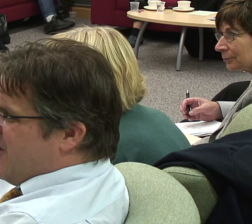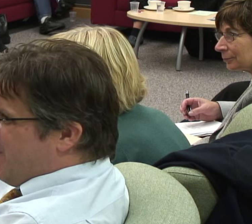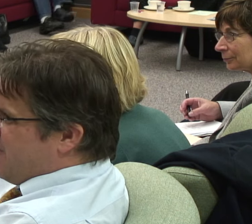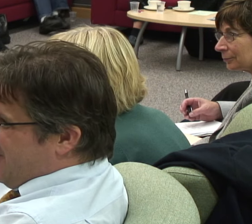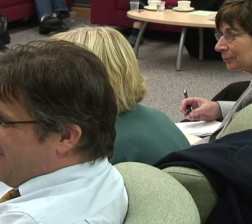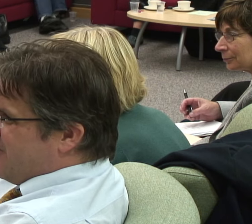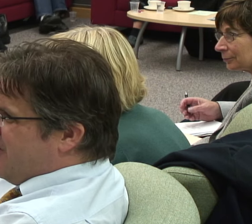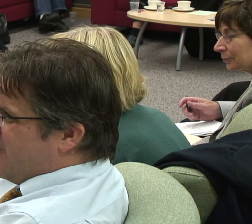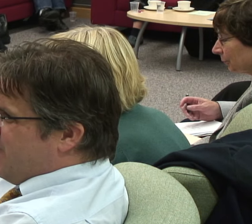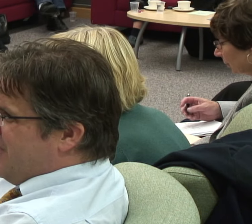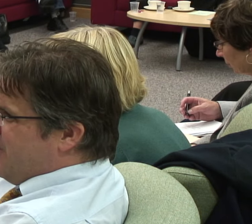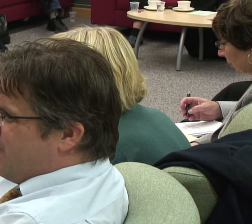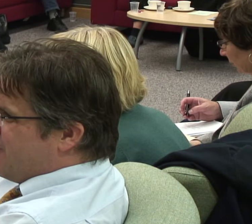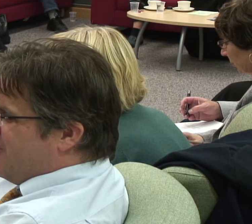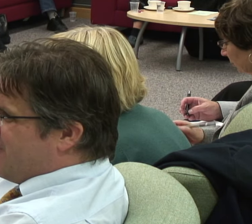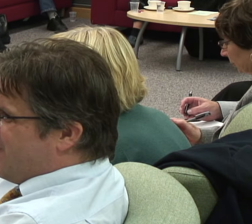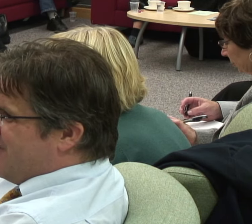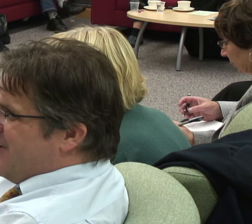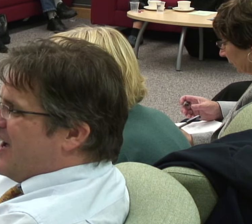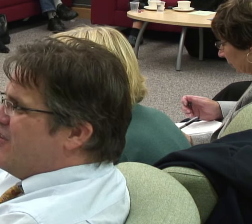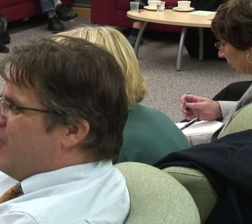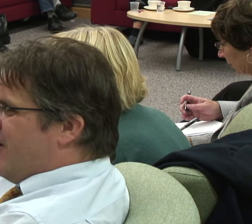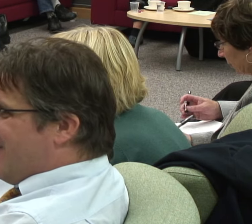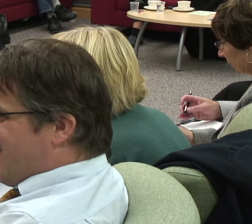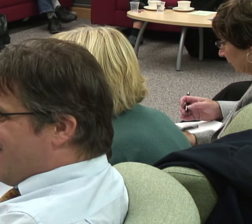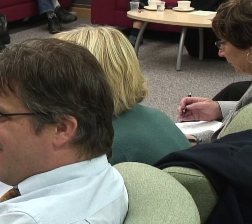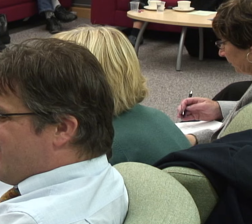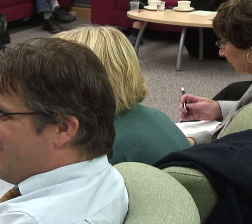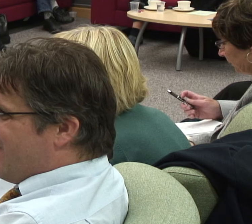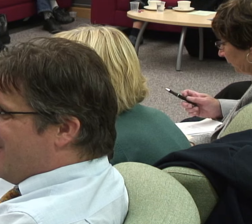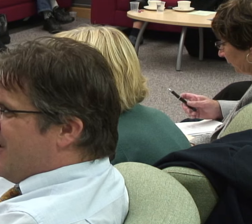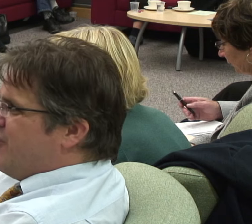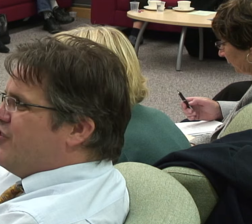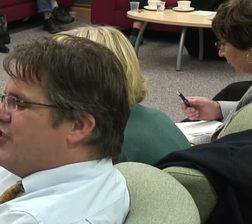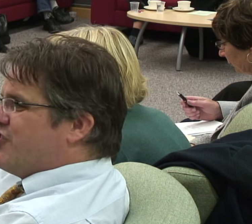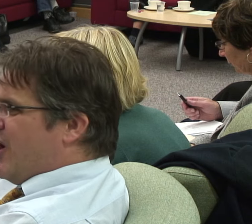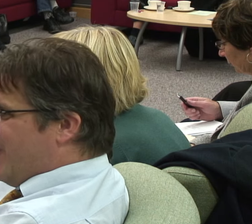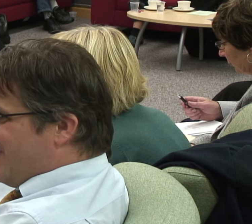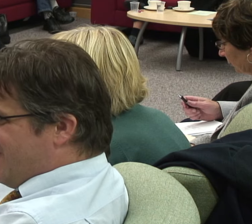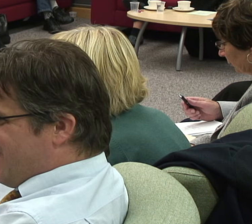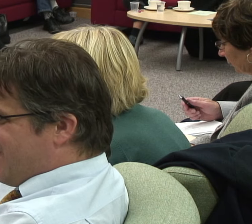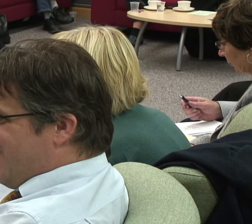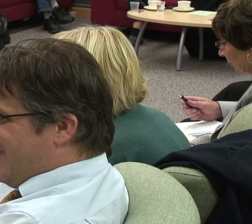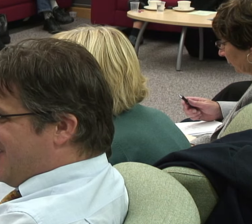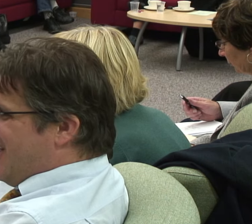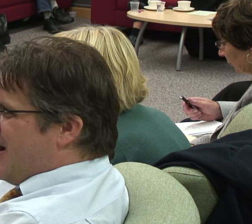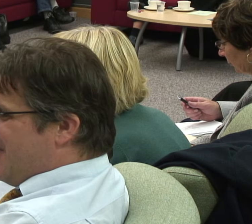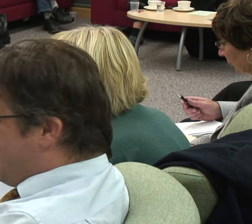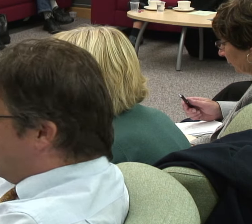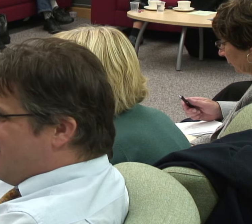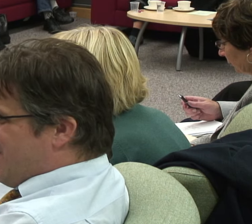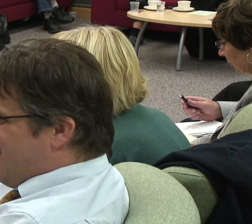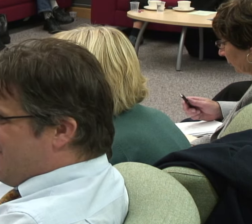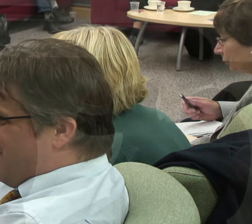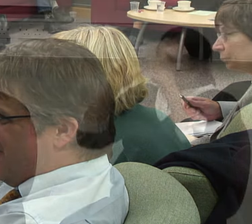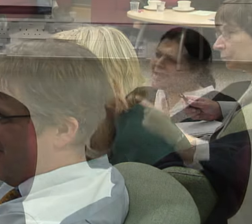like. Is that mental illness is a completely useless concept. And then your other position is that it's just coercive treatment. And I